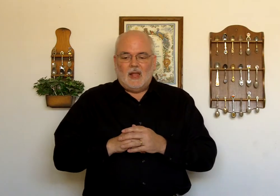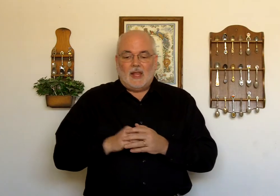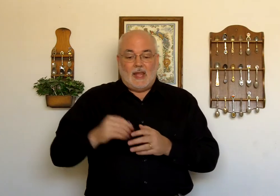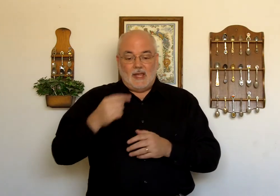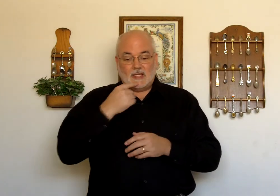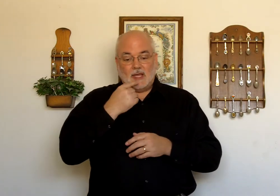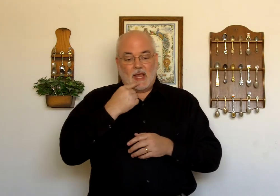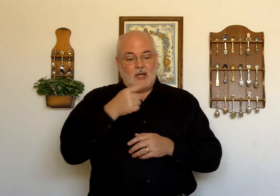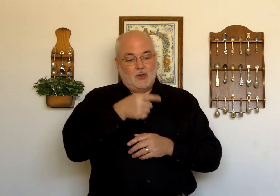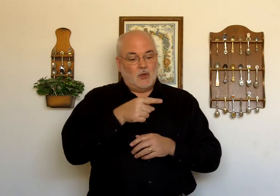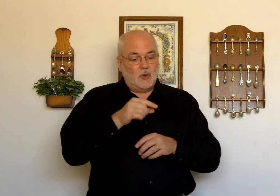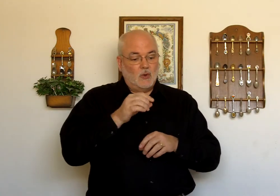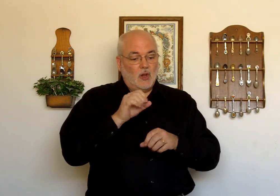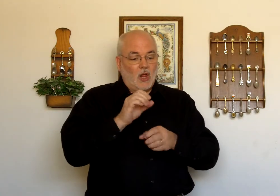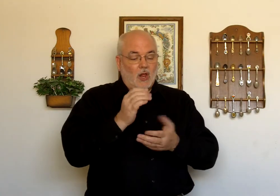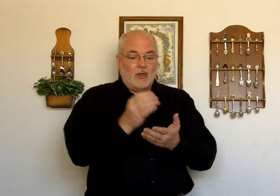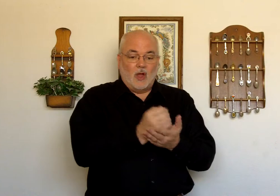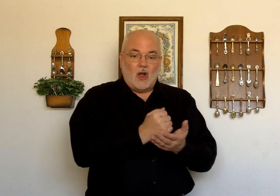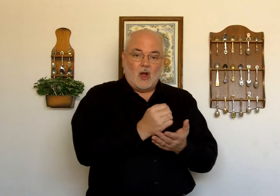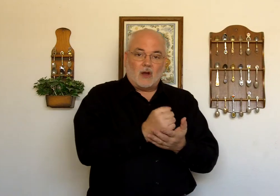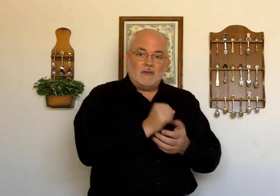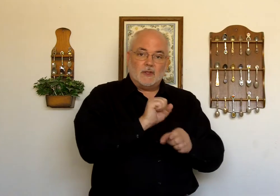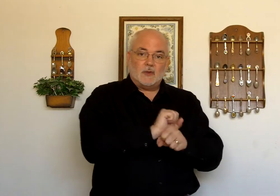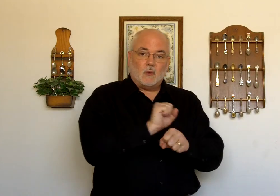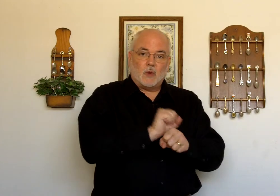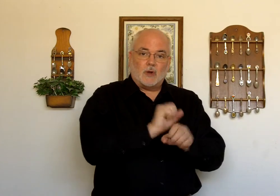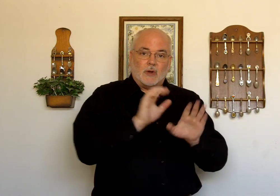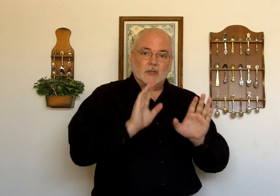He said to the harvest workers.